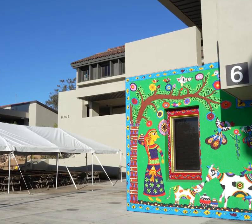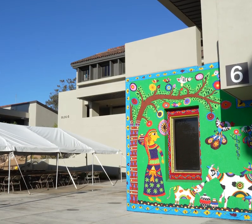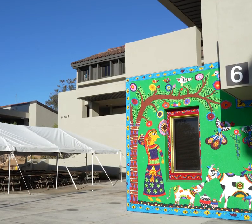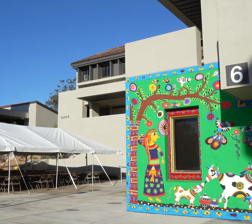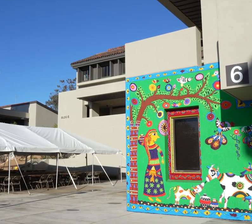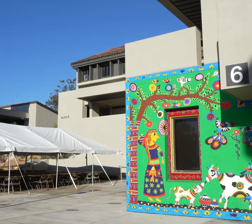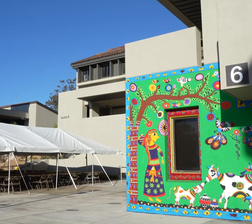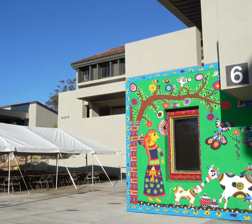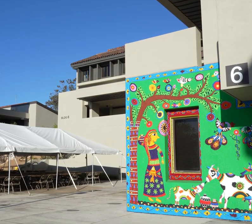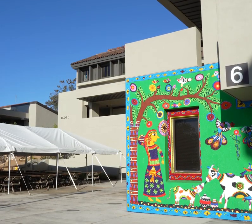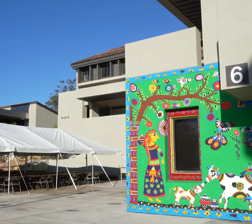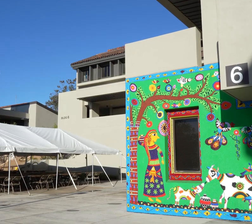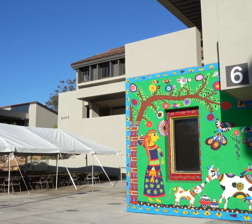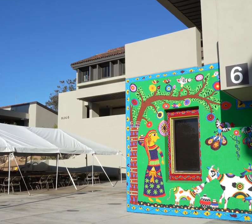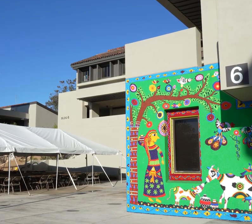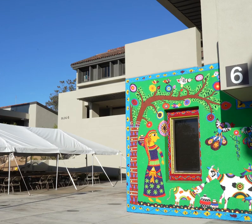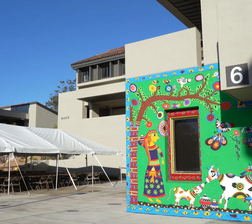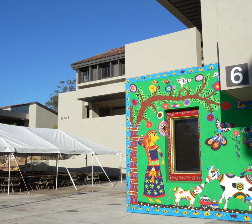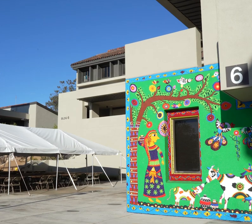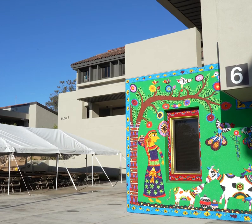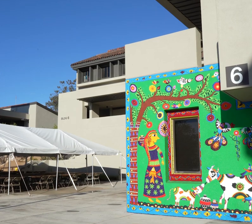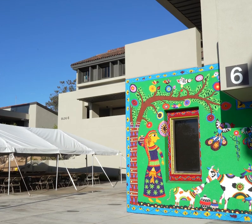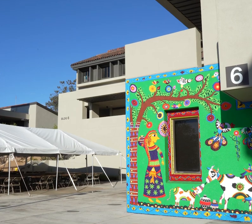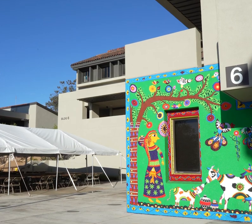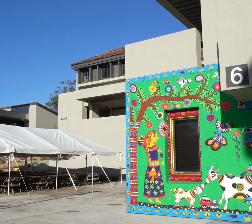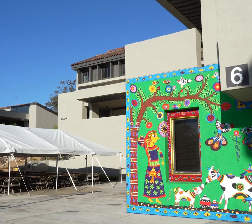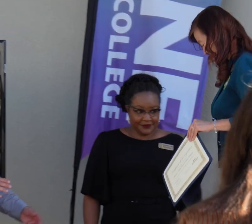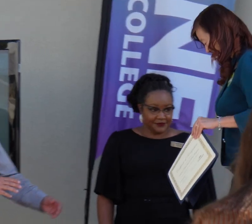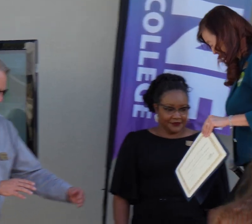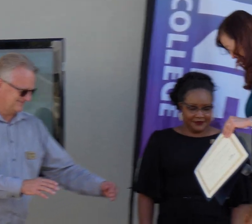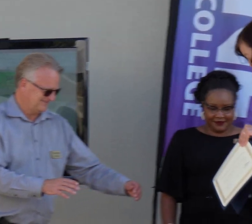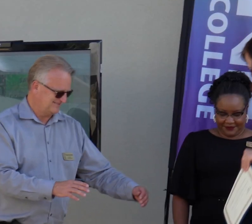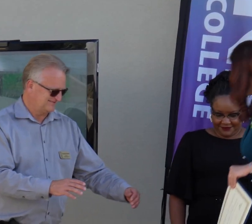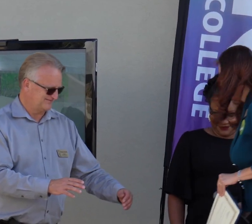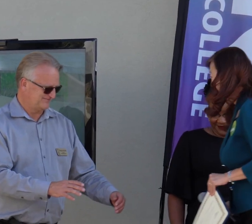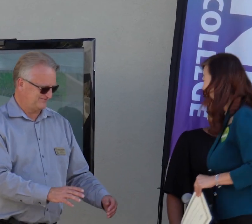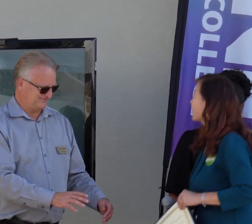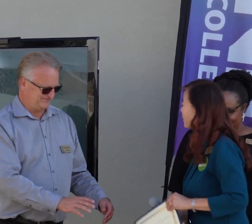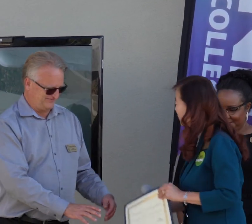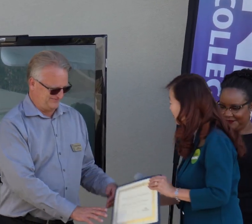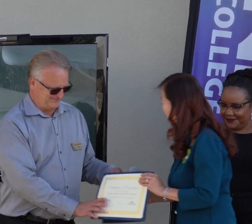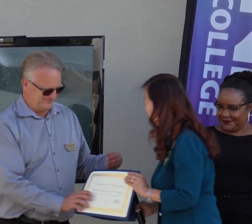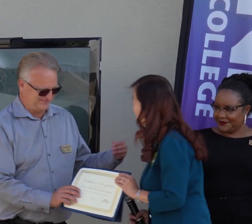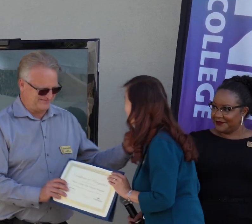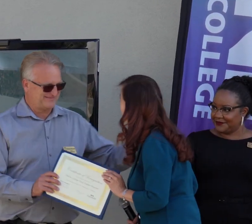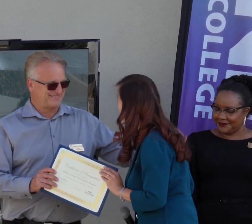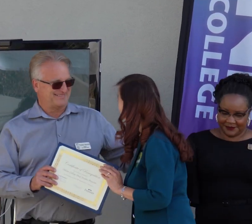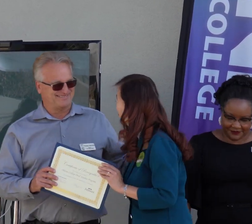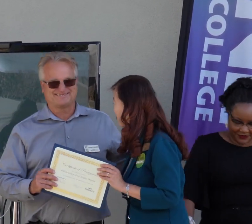With the 50 year mark done, this is just the tip of their success and more to come for the Deaf Studies Division.